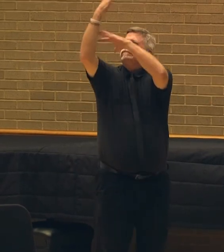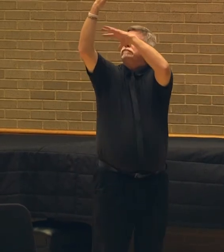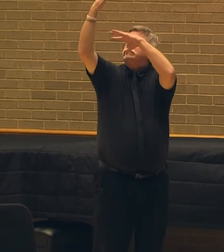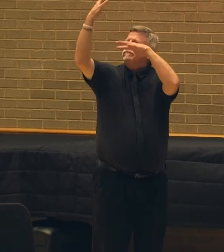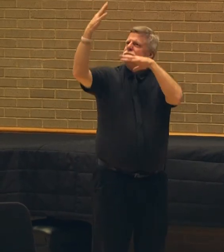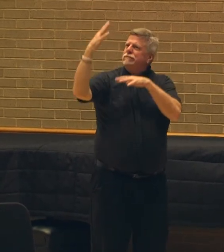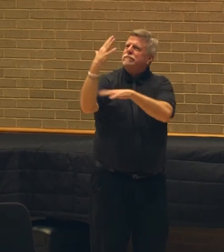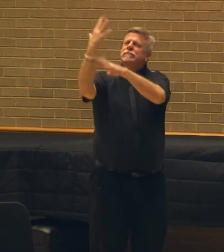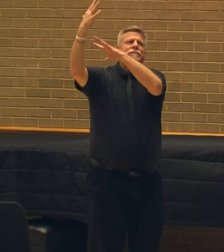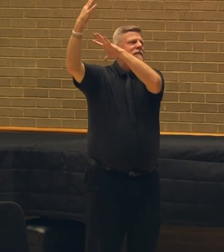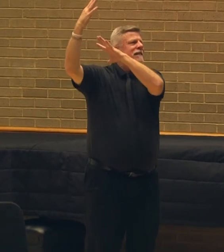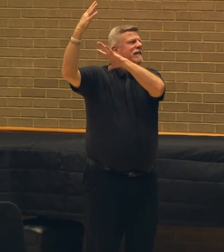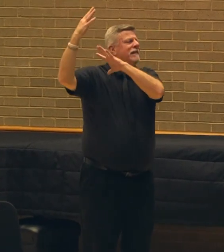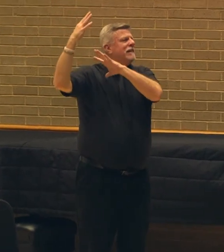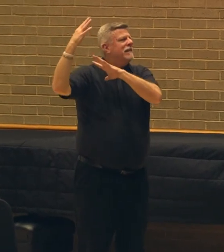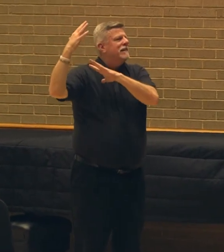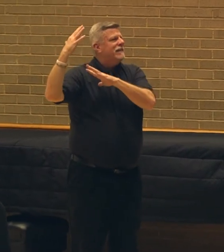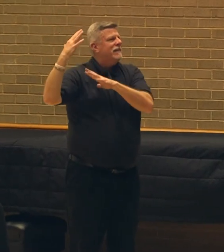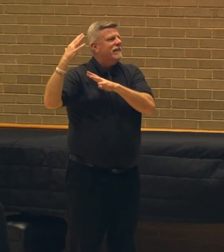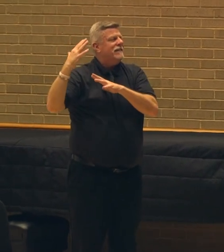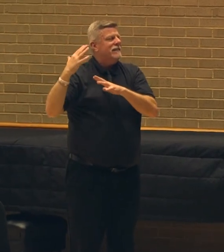Awaken. Awaken.